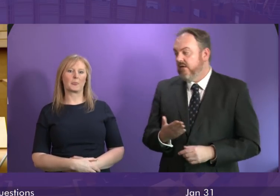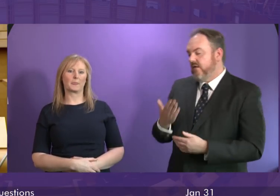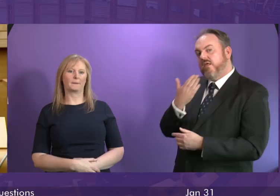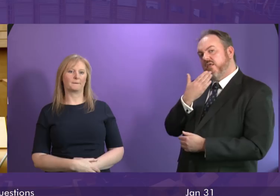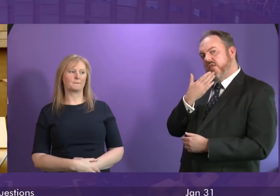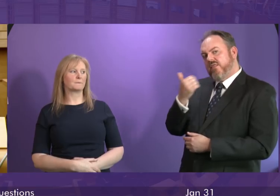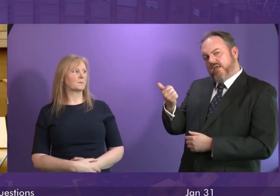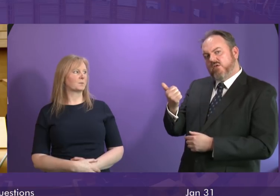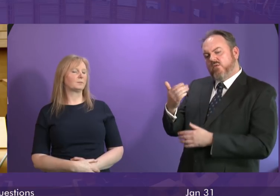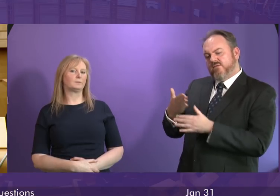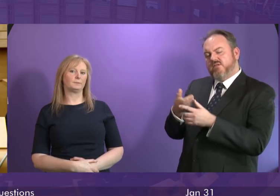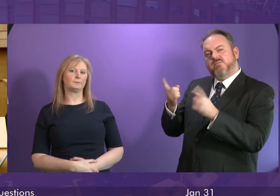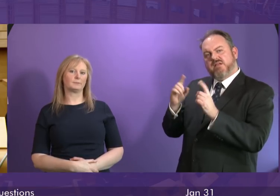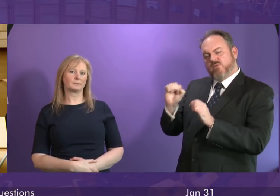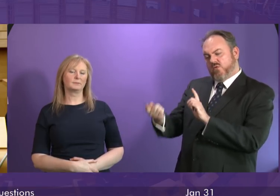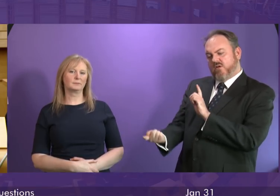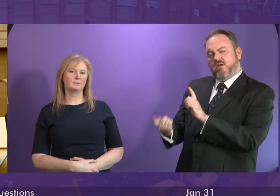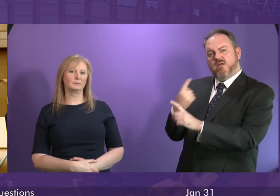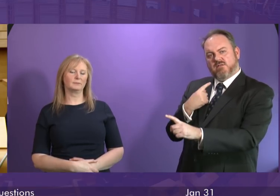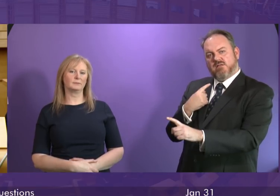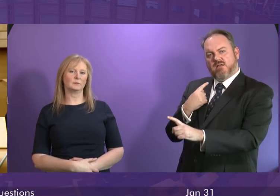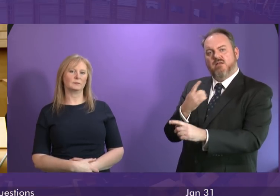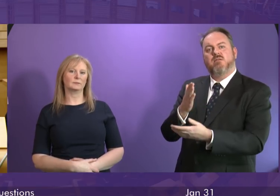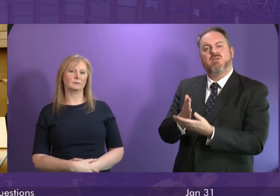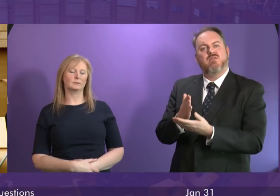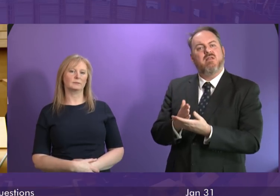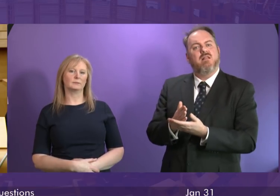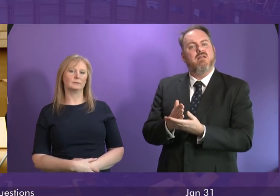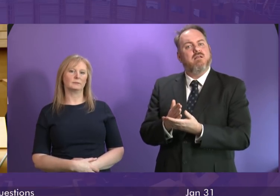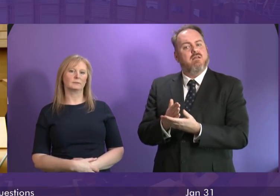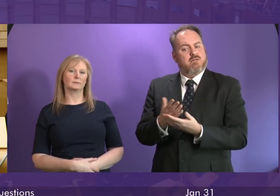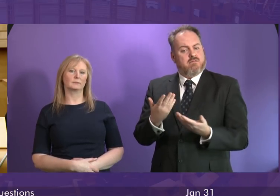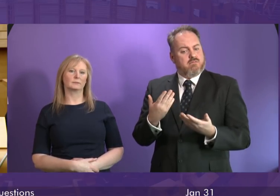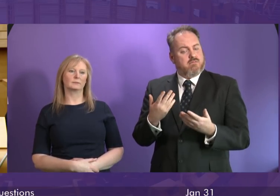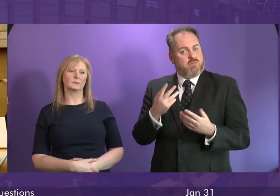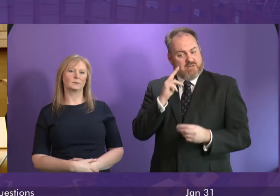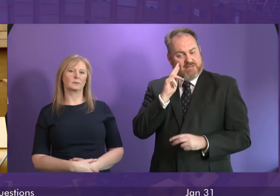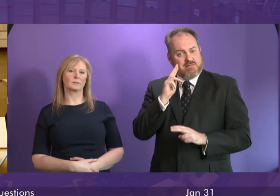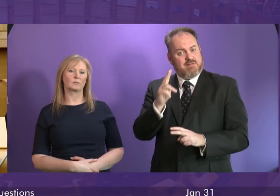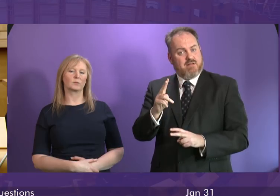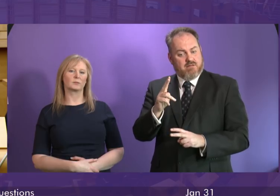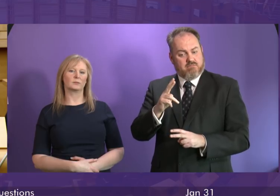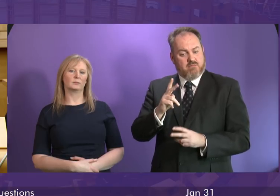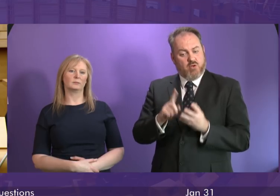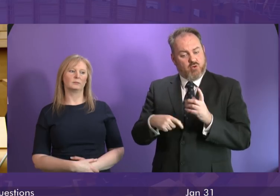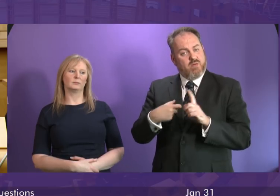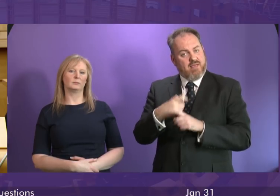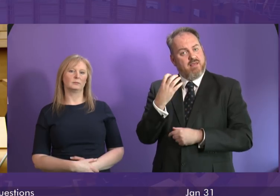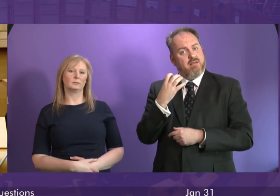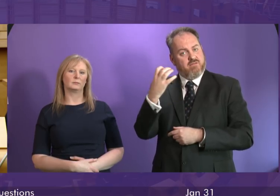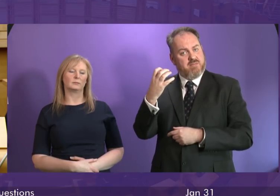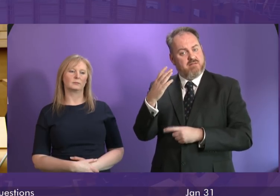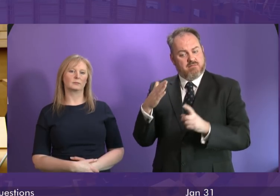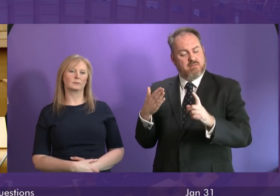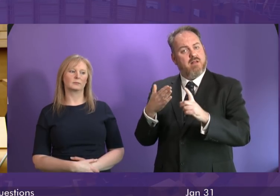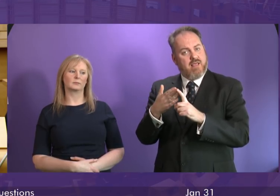the first minister for that answer and I'm sure the first minister will have seen and his clear will from the UK government and elsewhere to ensure